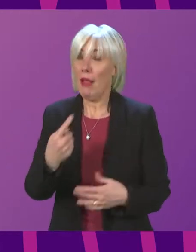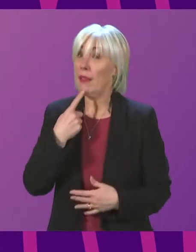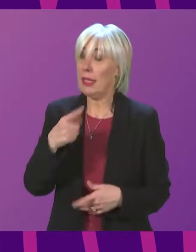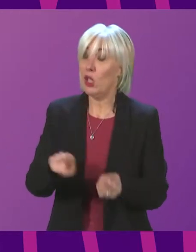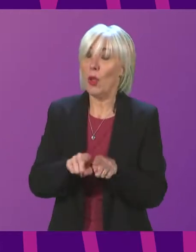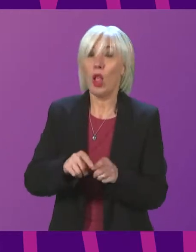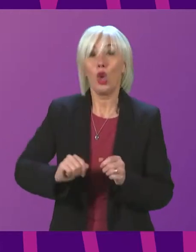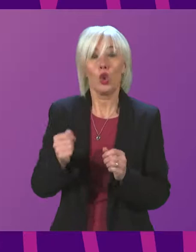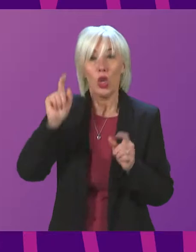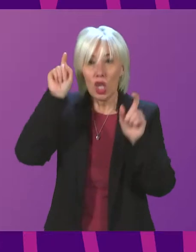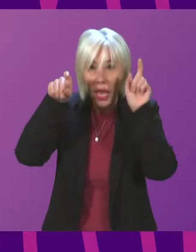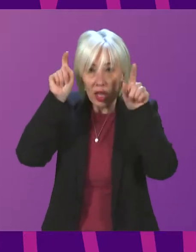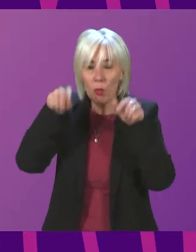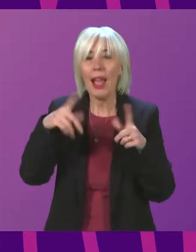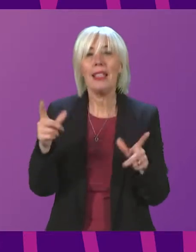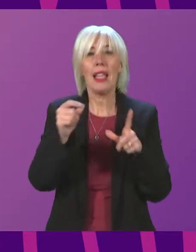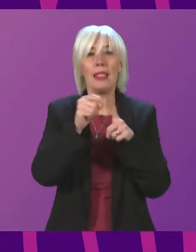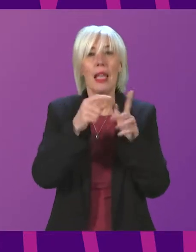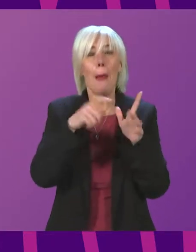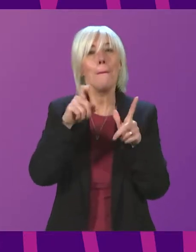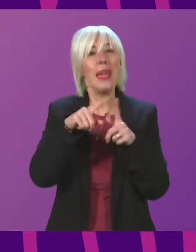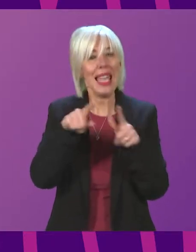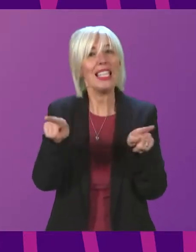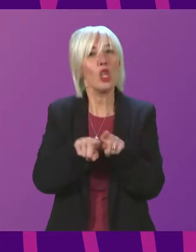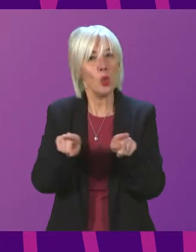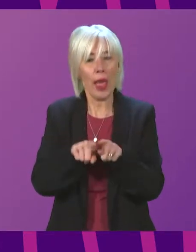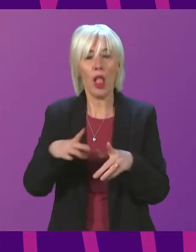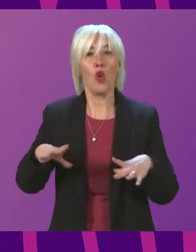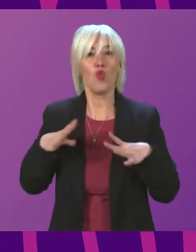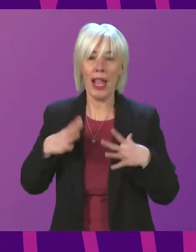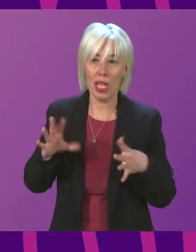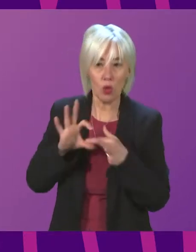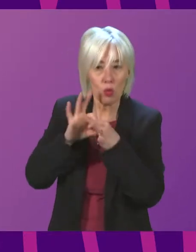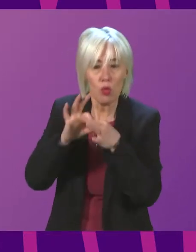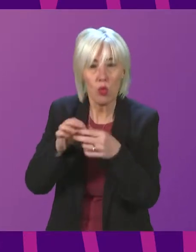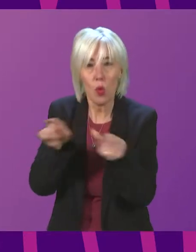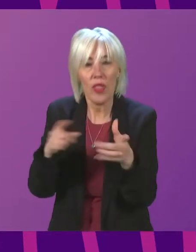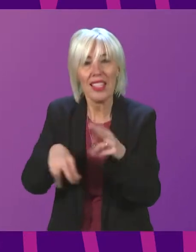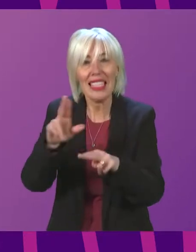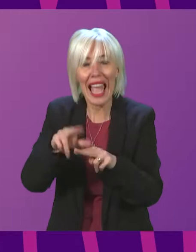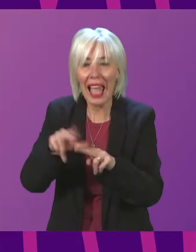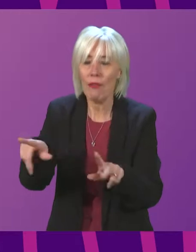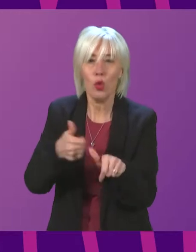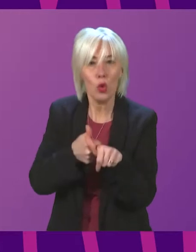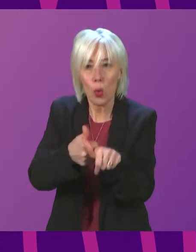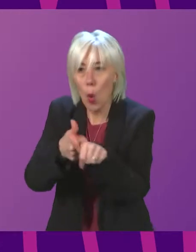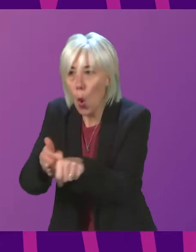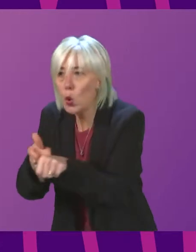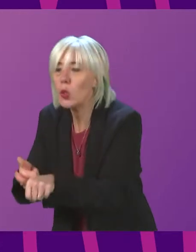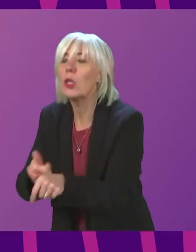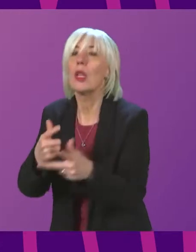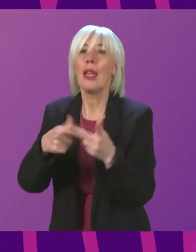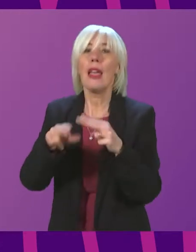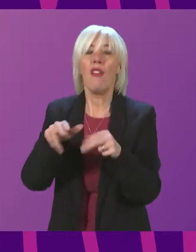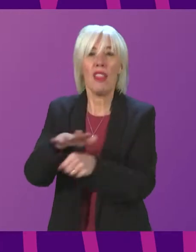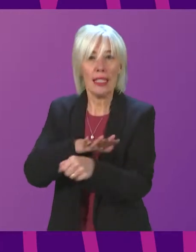Enterprise and PACE are engaged, stand ready to be engaged with the workforce to offer support to them if the situation